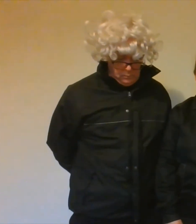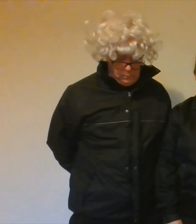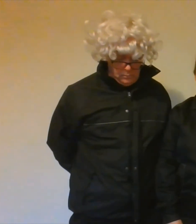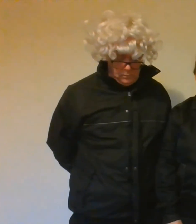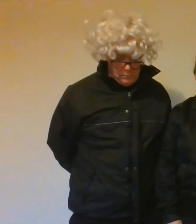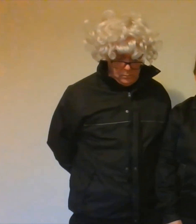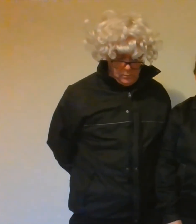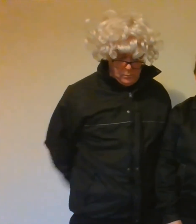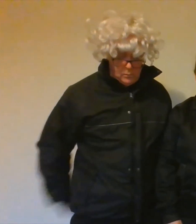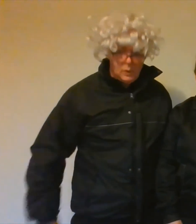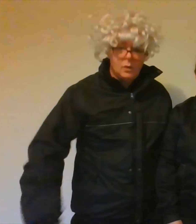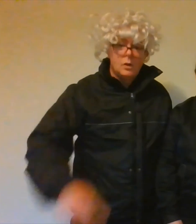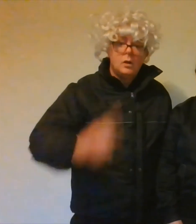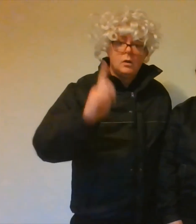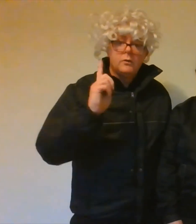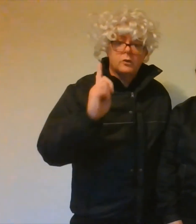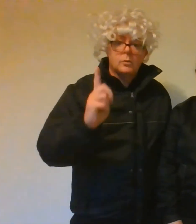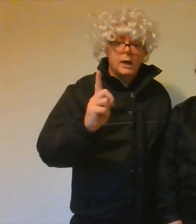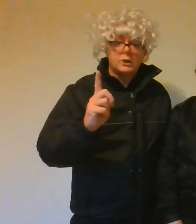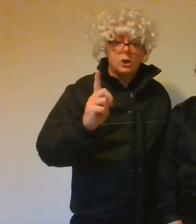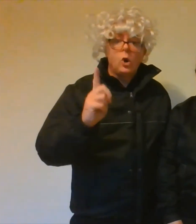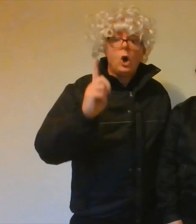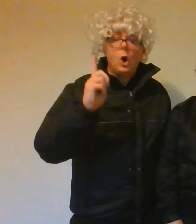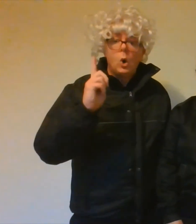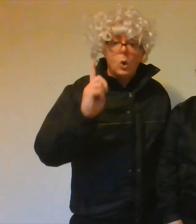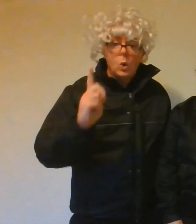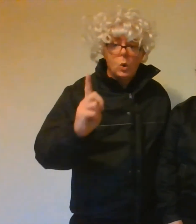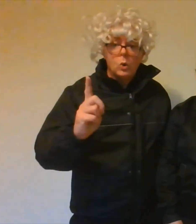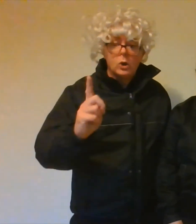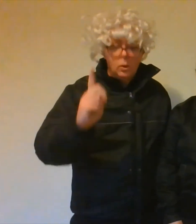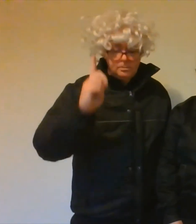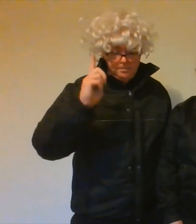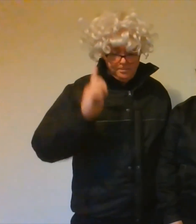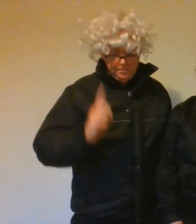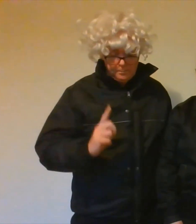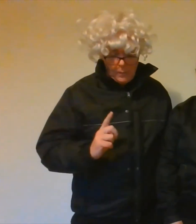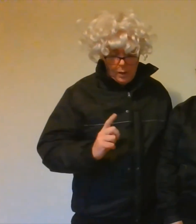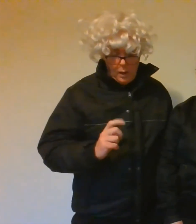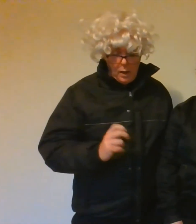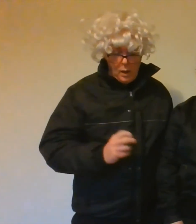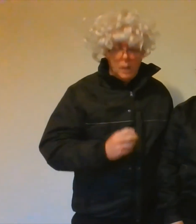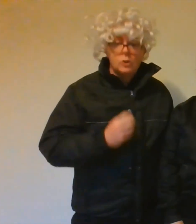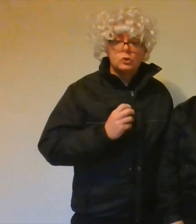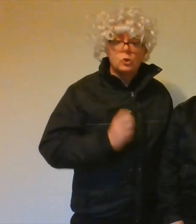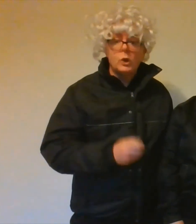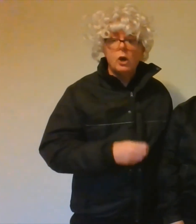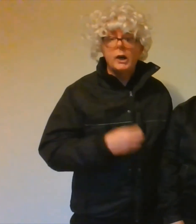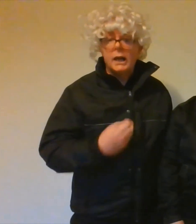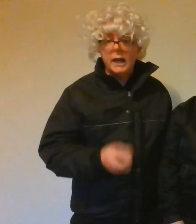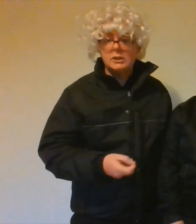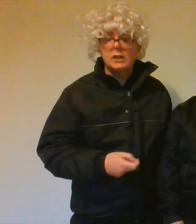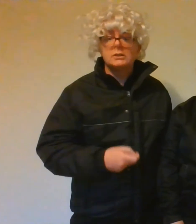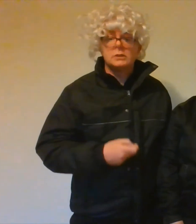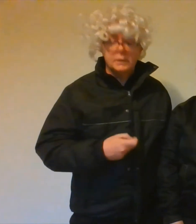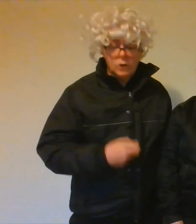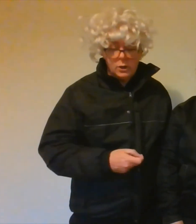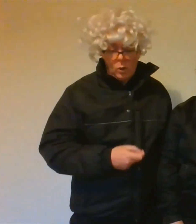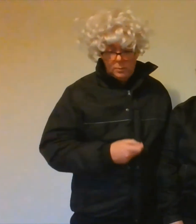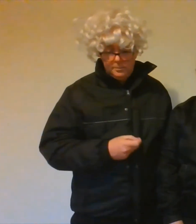to heaven. Romaggio uno. Spulio Iglesias returnu.